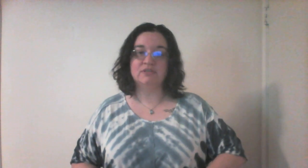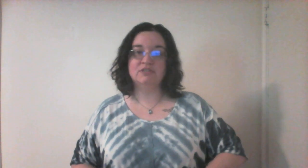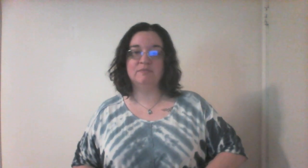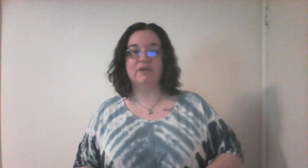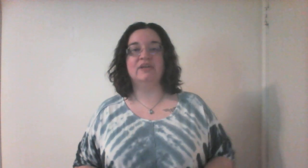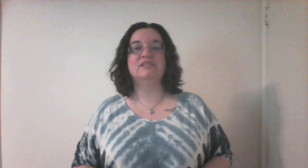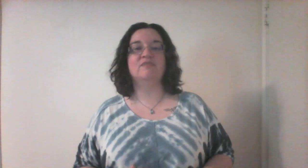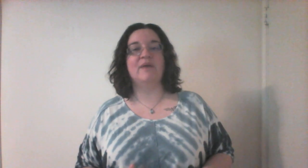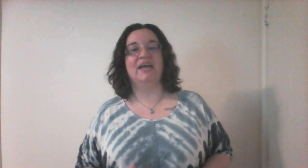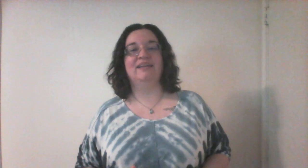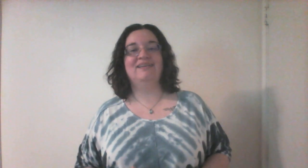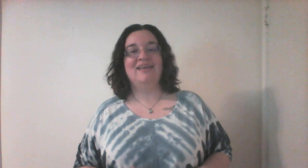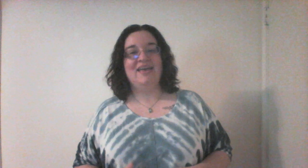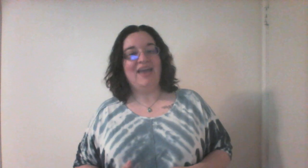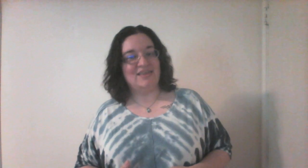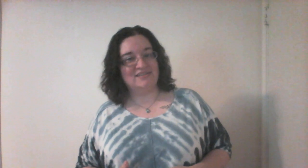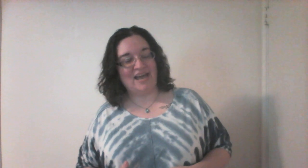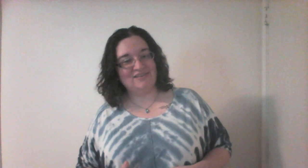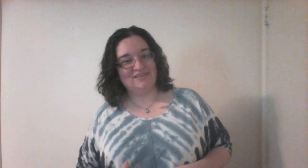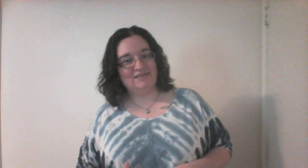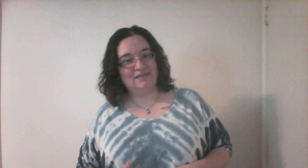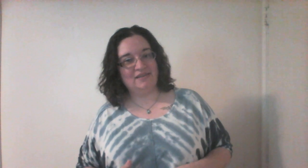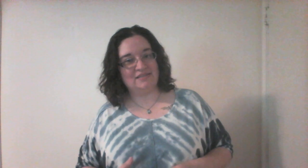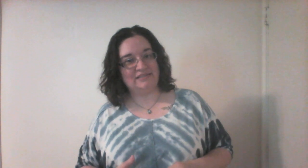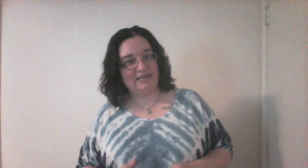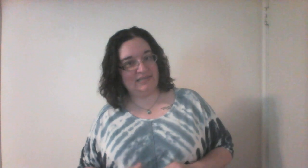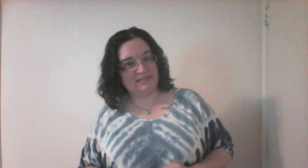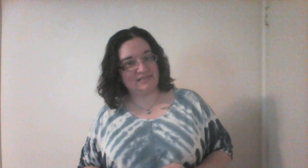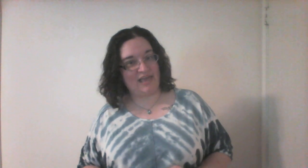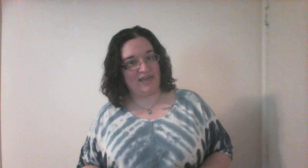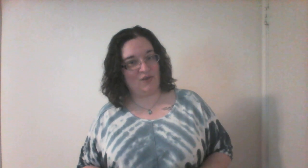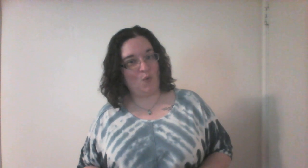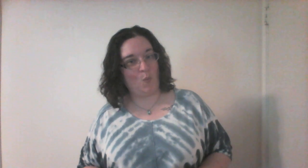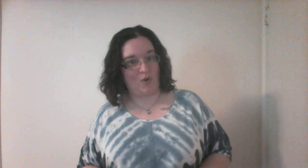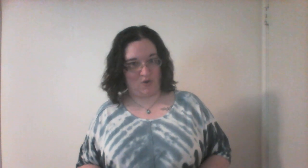experience of mine and the title is Teen Slang 101.